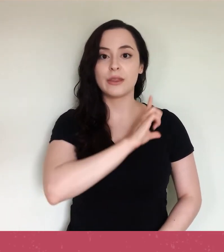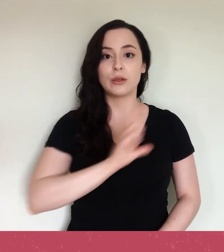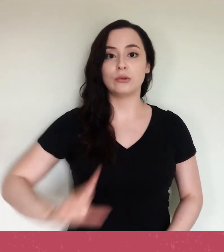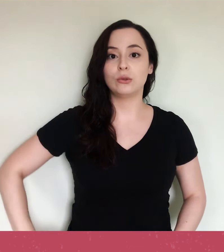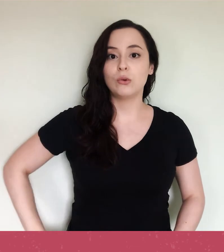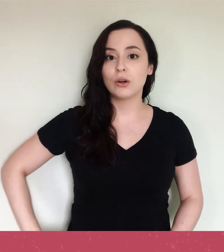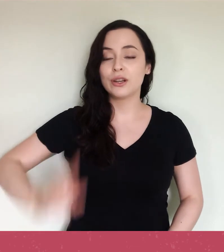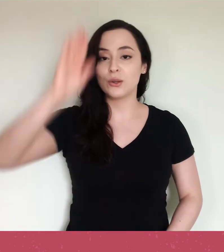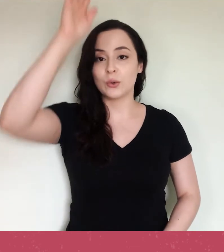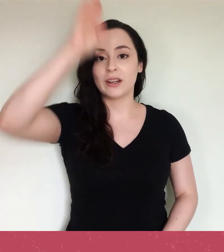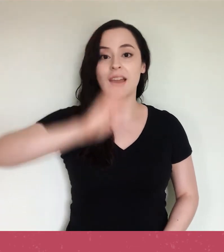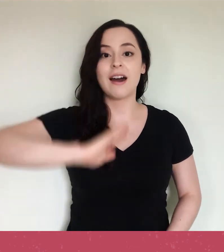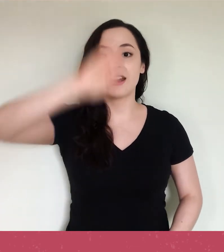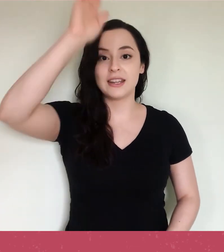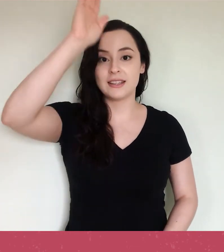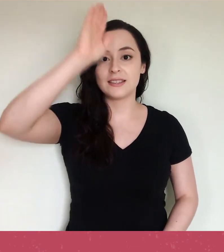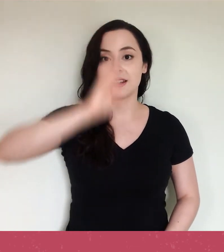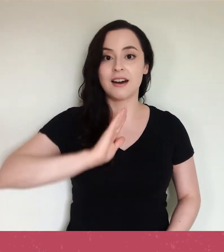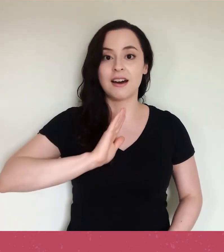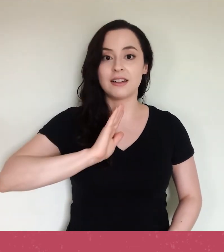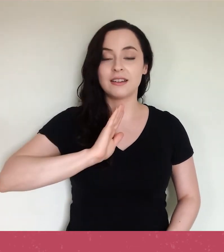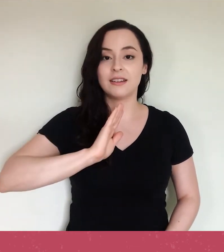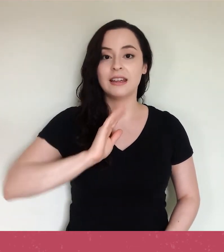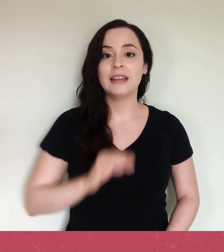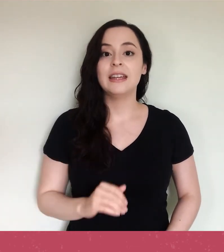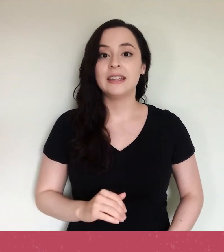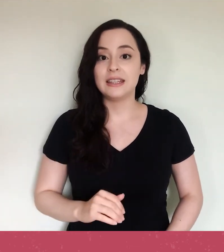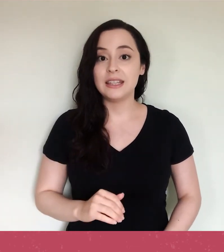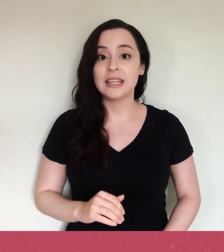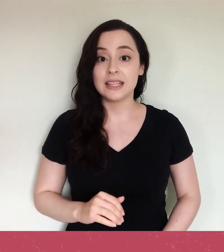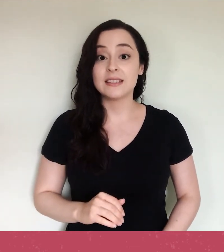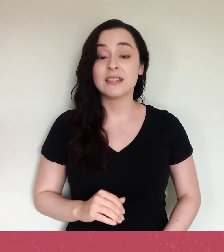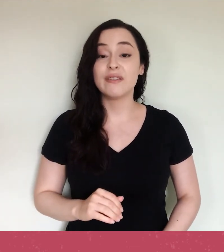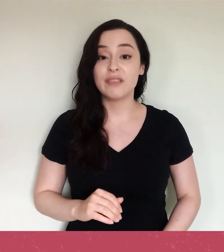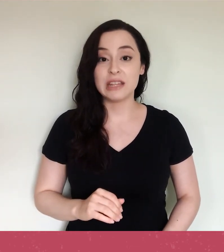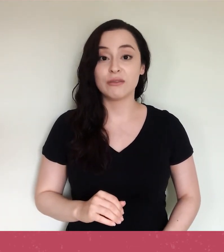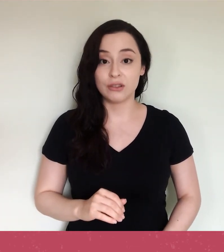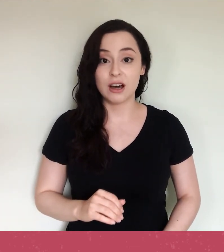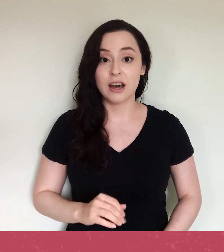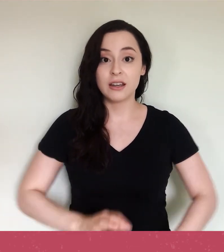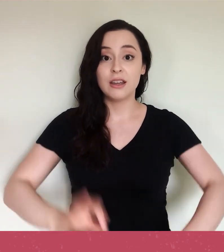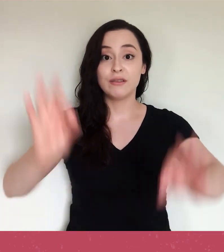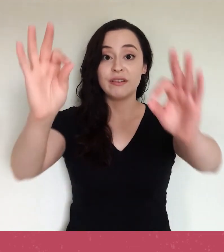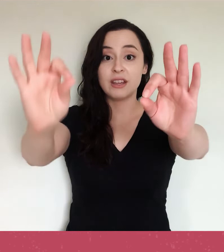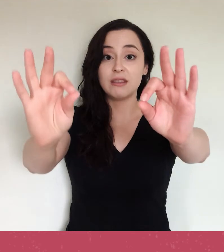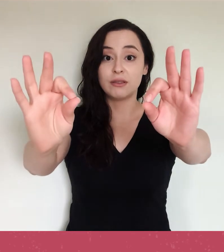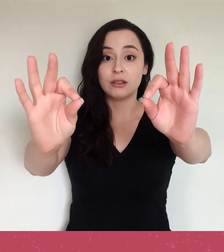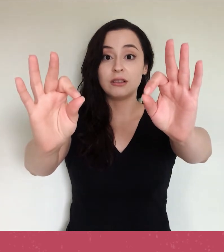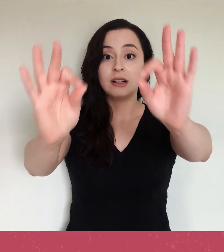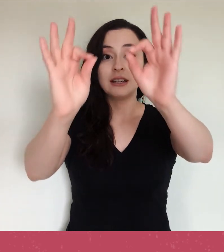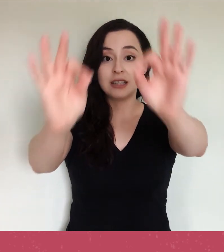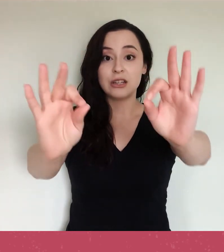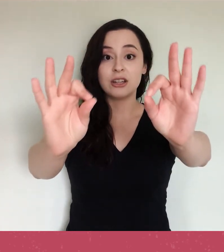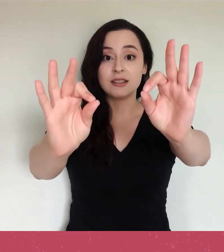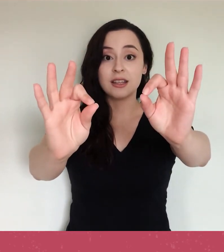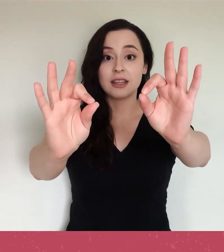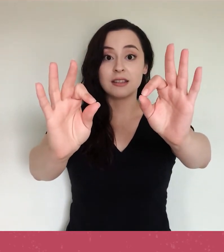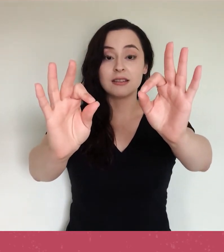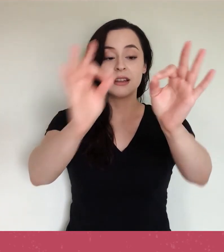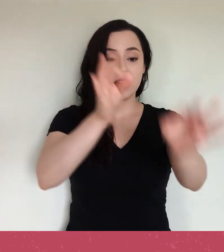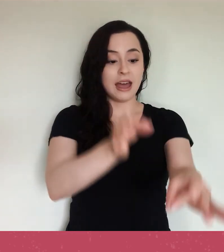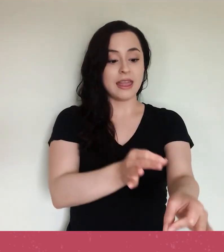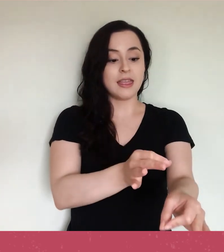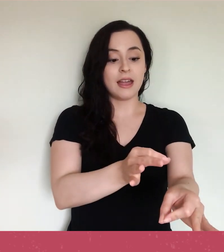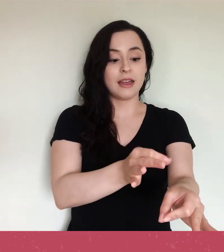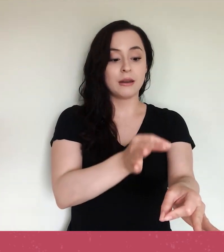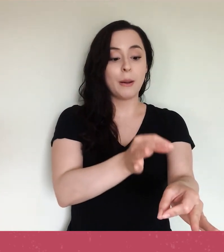that the Lord your God is God. He is the faithful God. For faithful, take your hands like